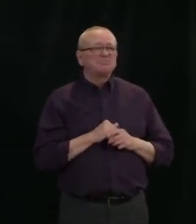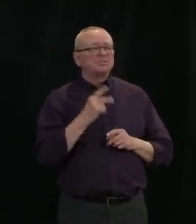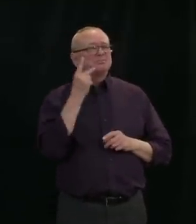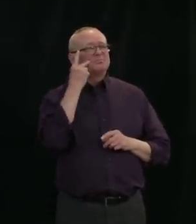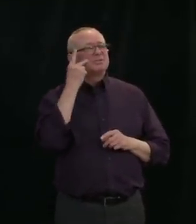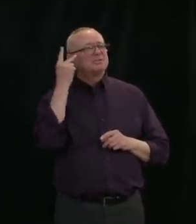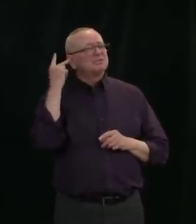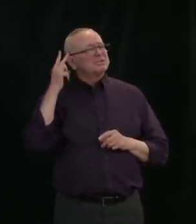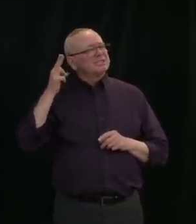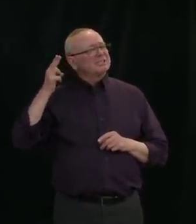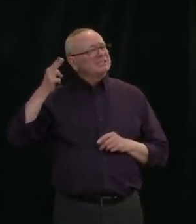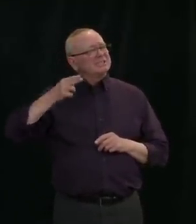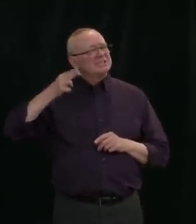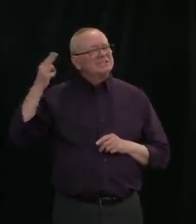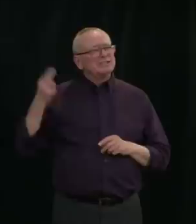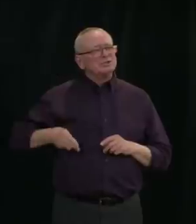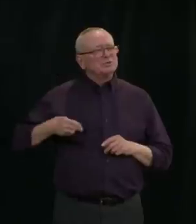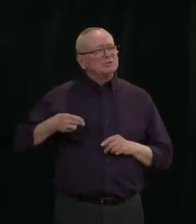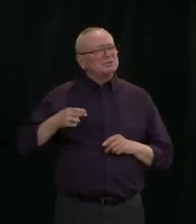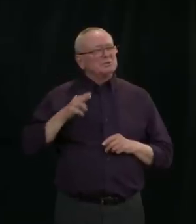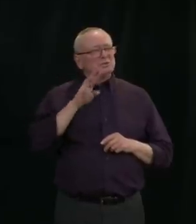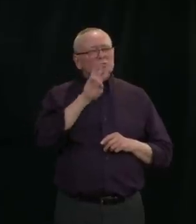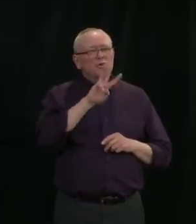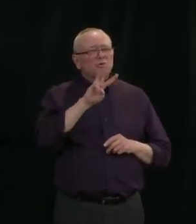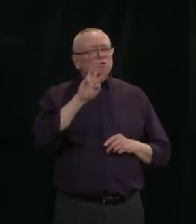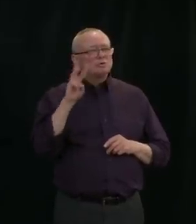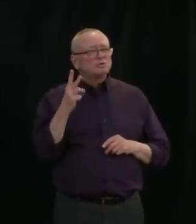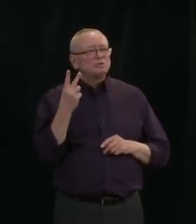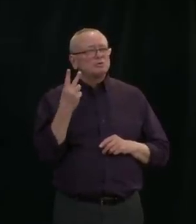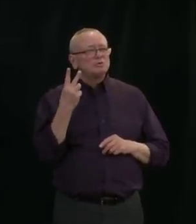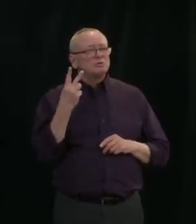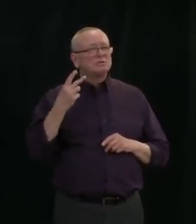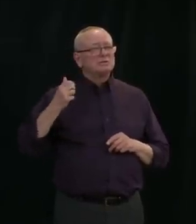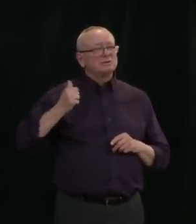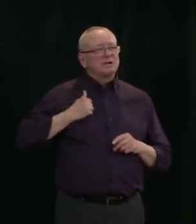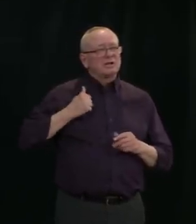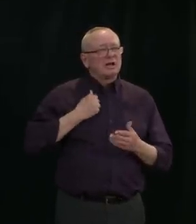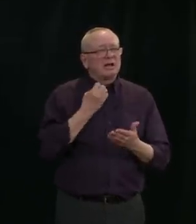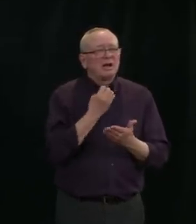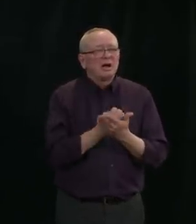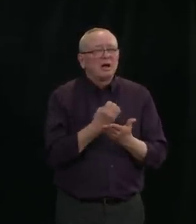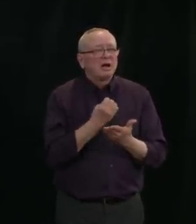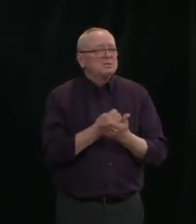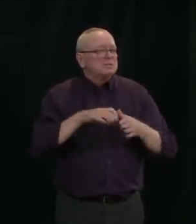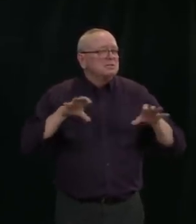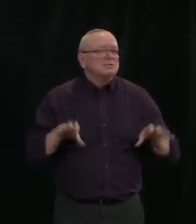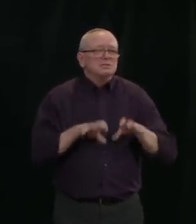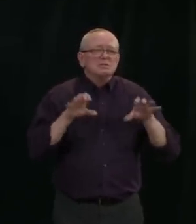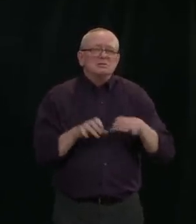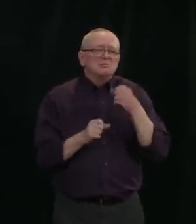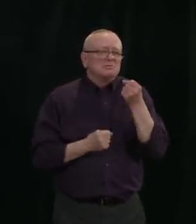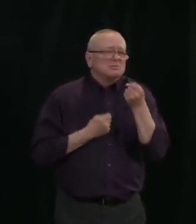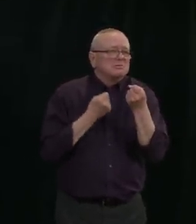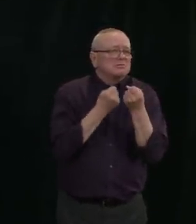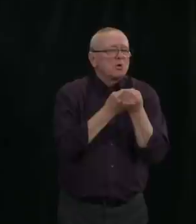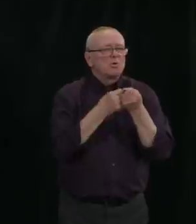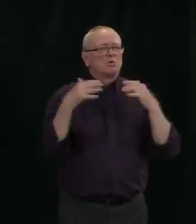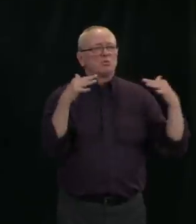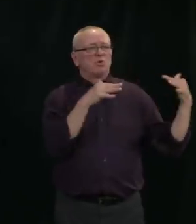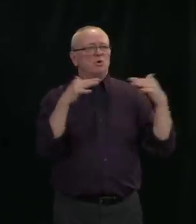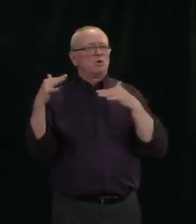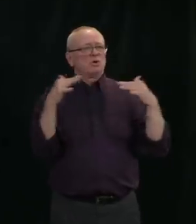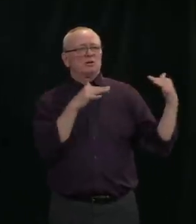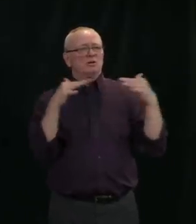the entire Canadian economy became geared up to support the effort. Suppliers, small and large,